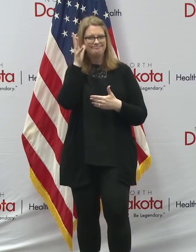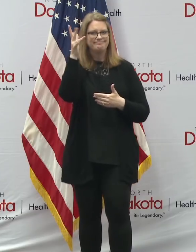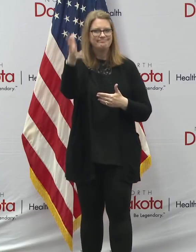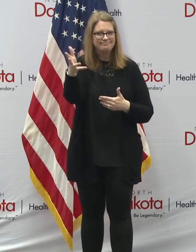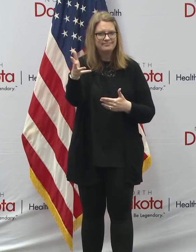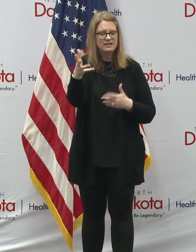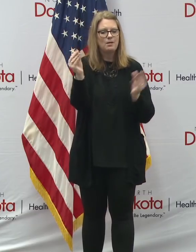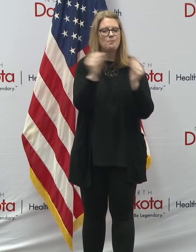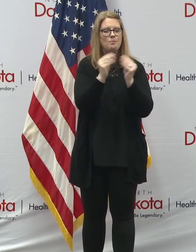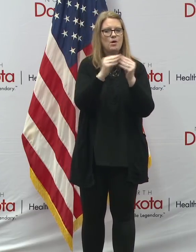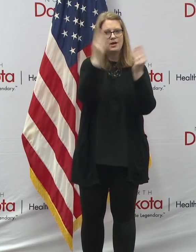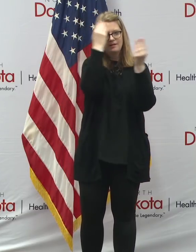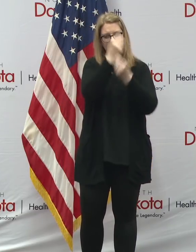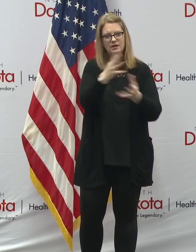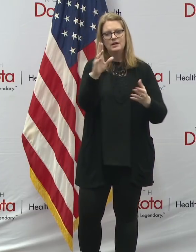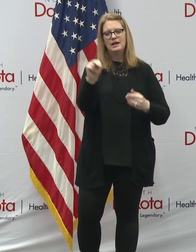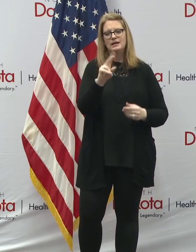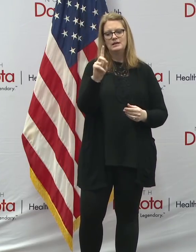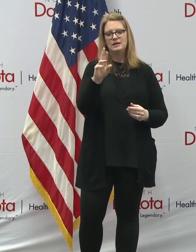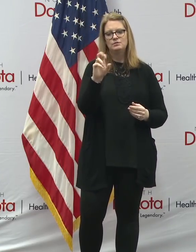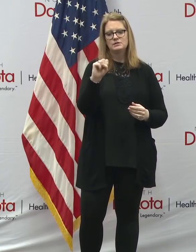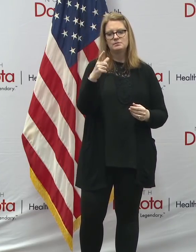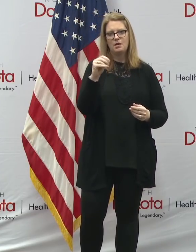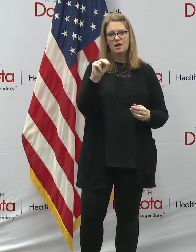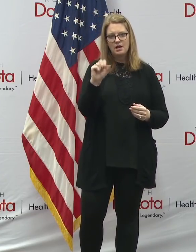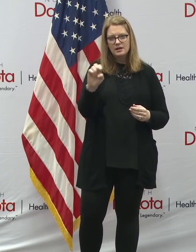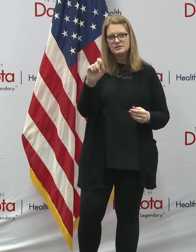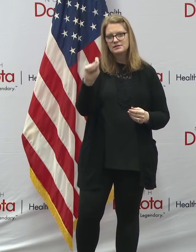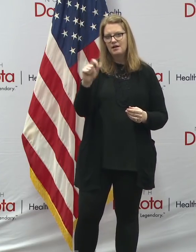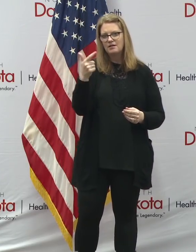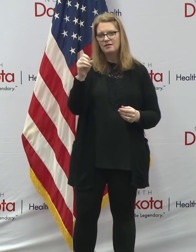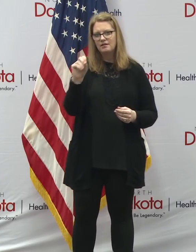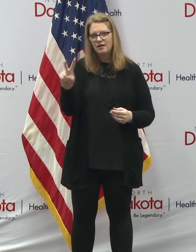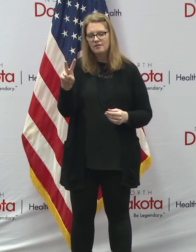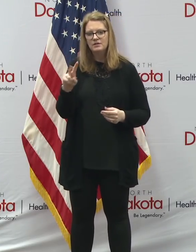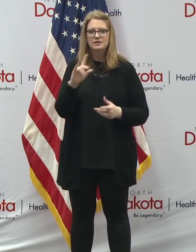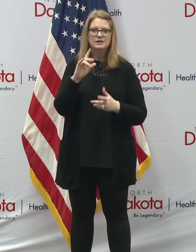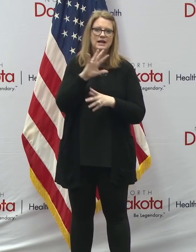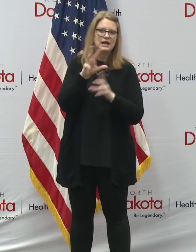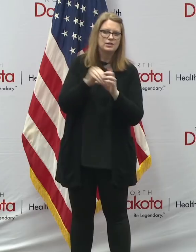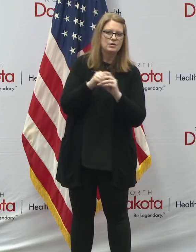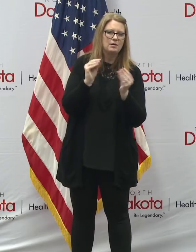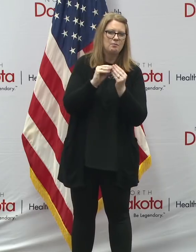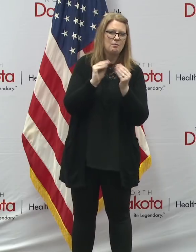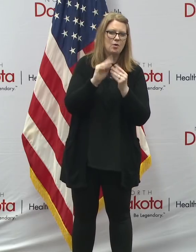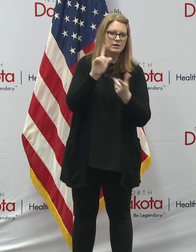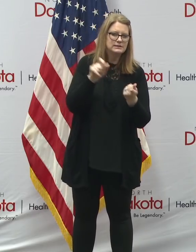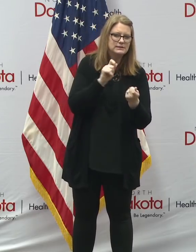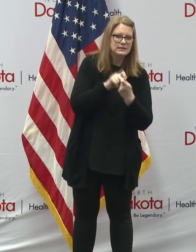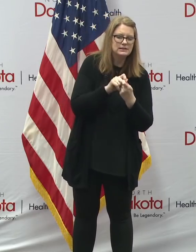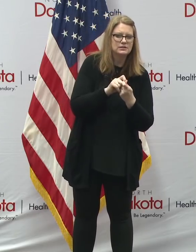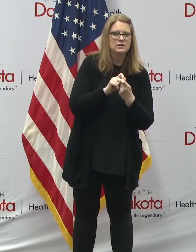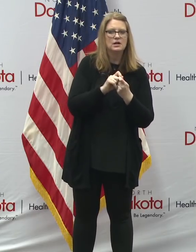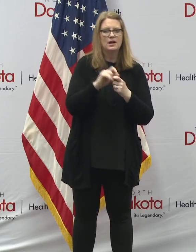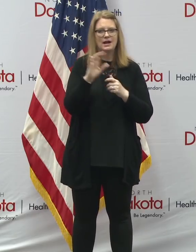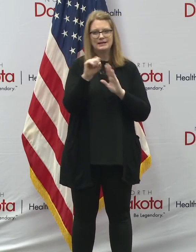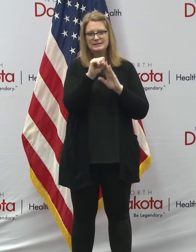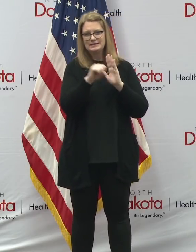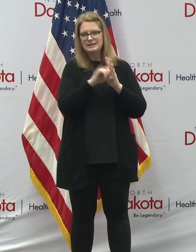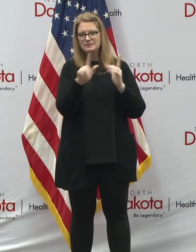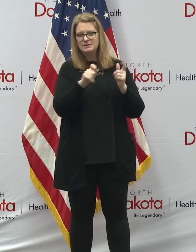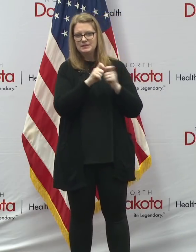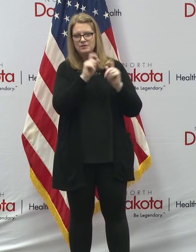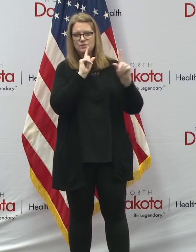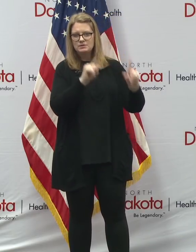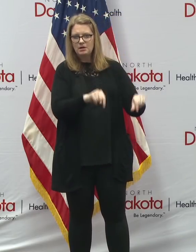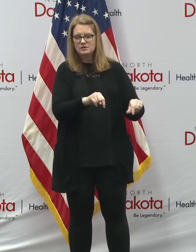on housing and homelessness at ndresponse.gov, including more details on the state's specific responses to the housing